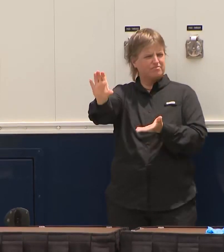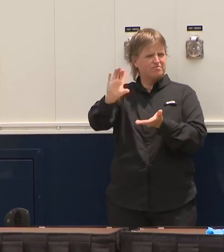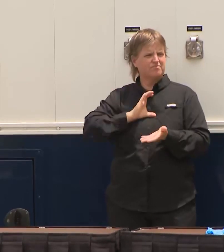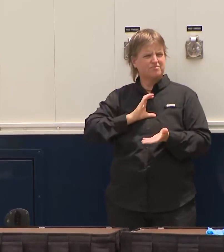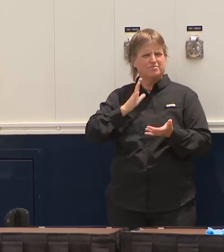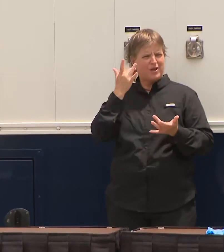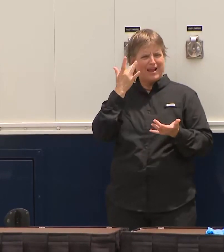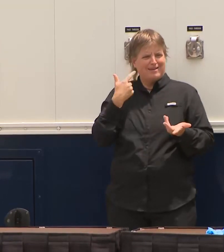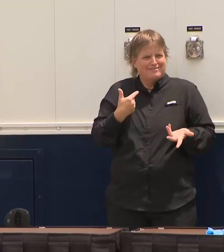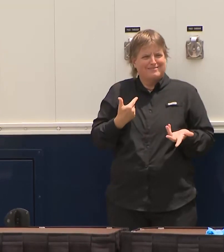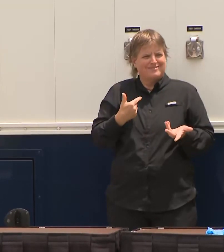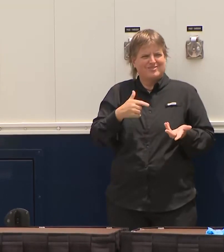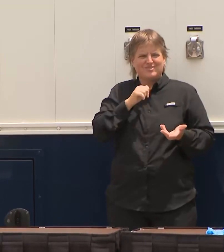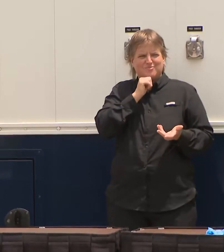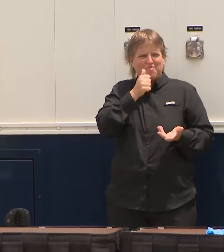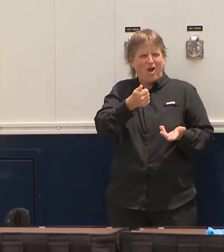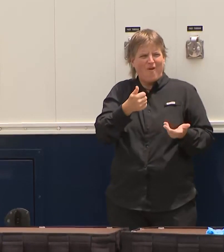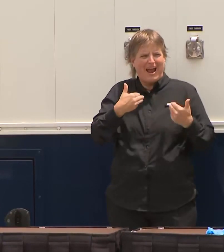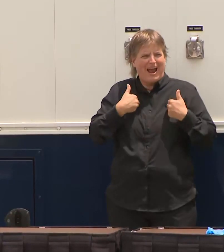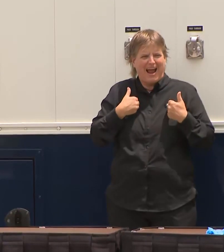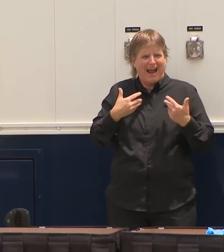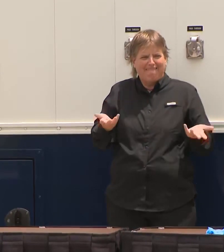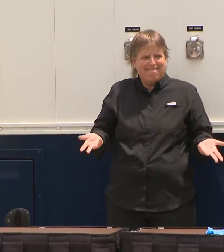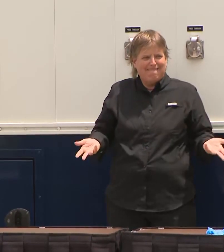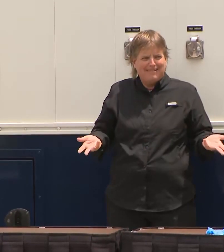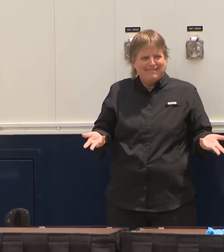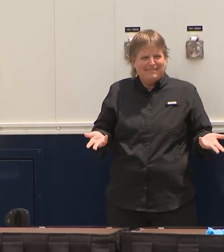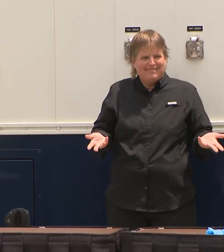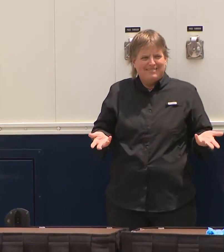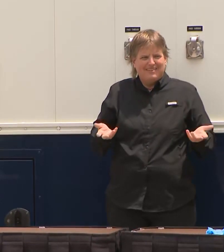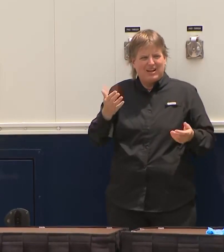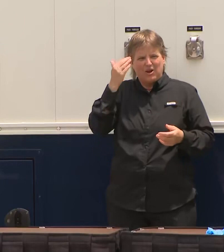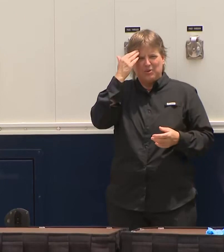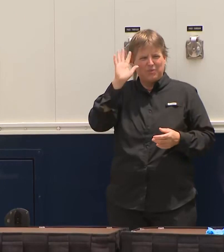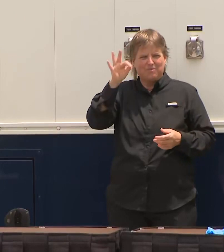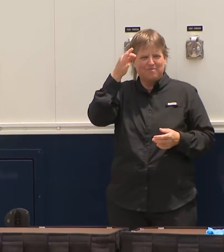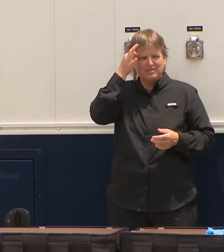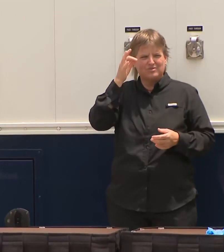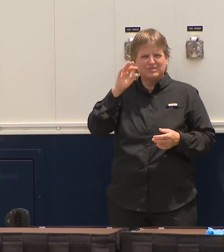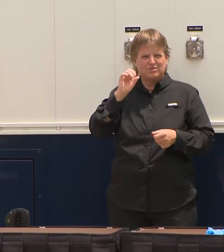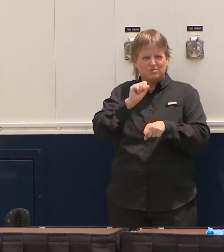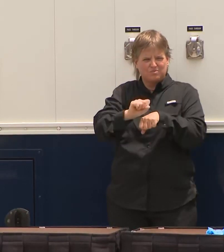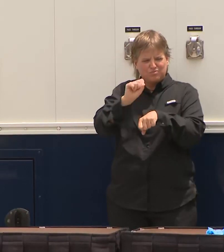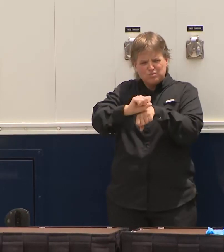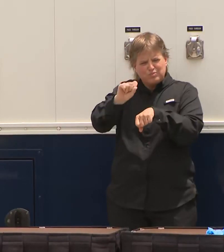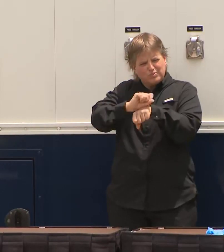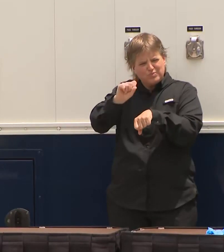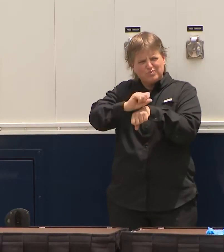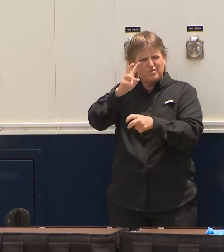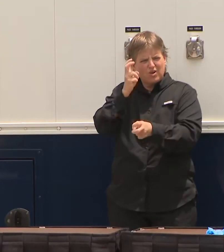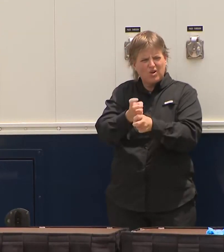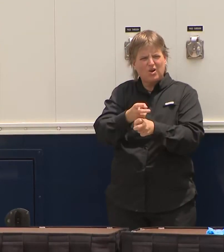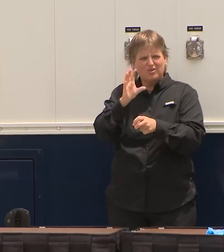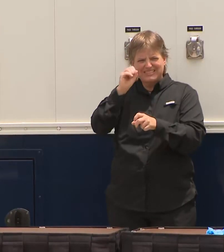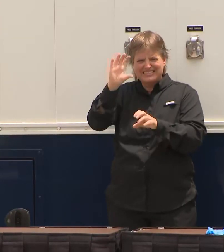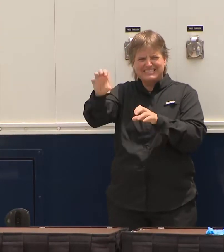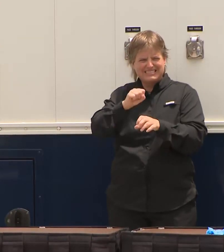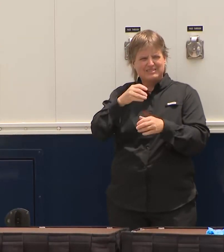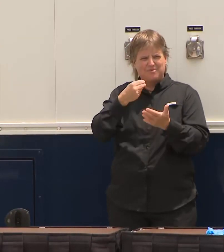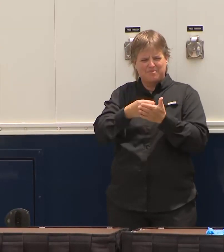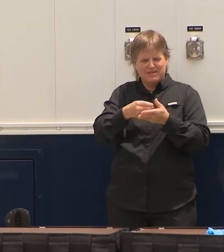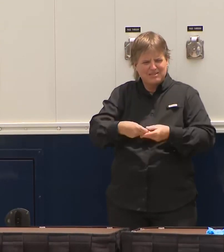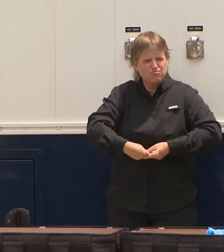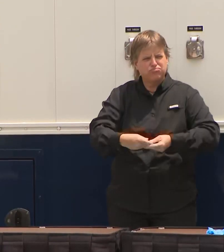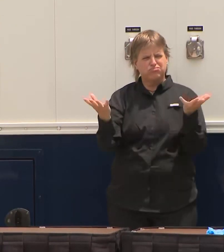the way it is I think that the feds are working hard to be able to get this money I know I've been working with Senator Rubio on these small business loans they've actually